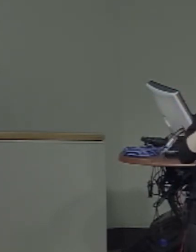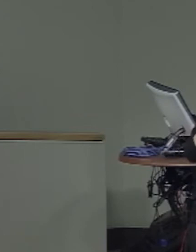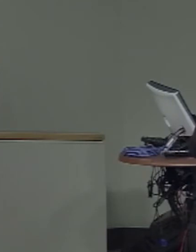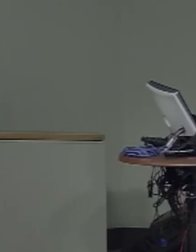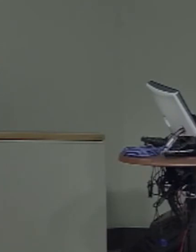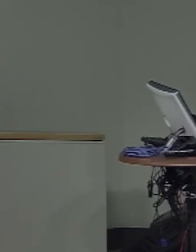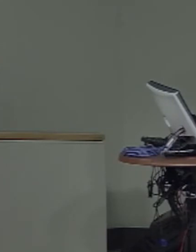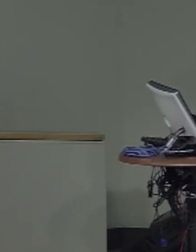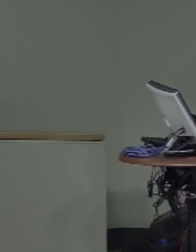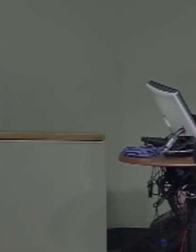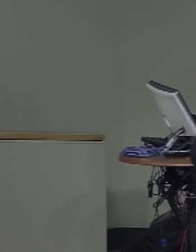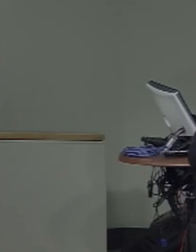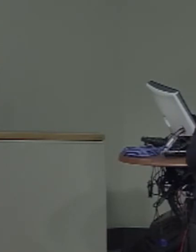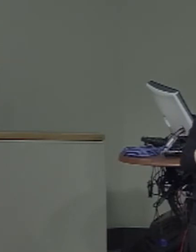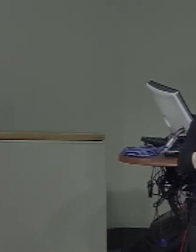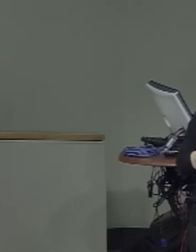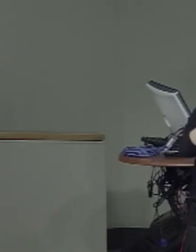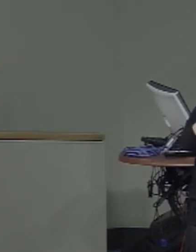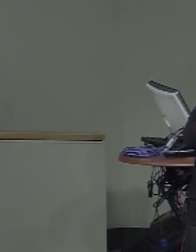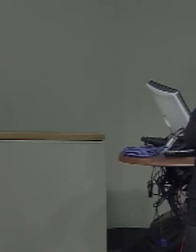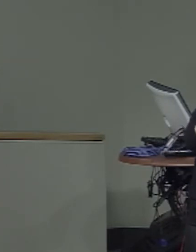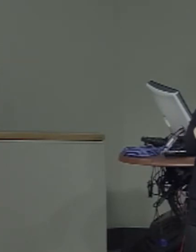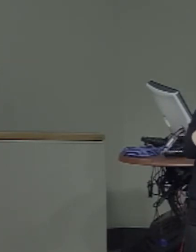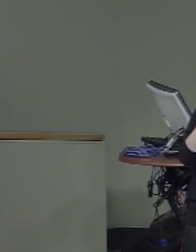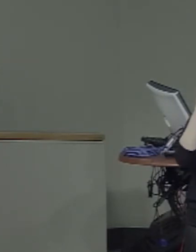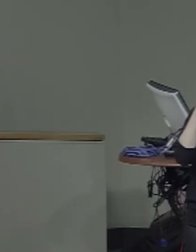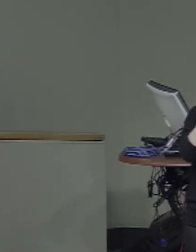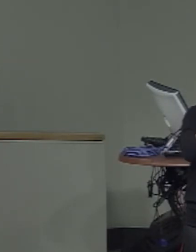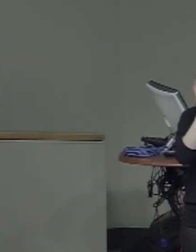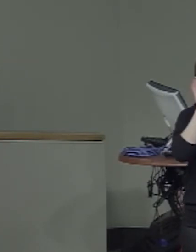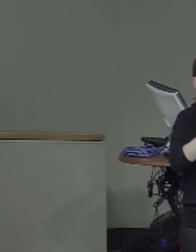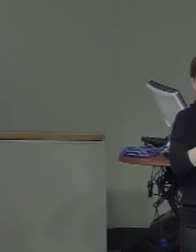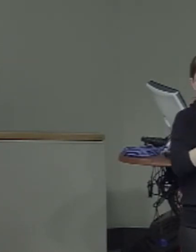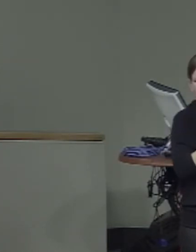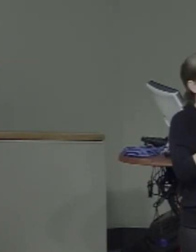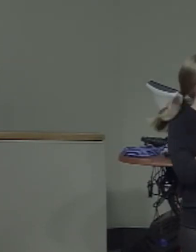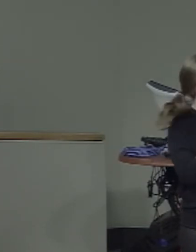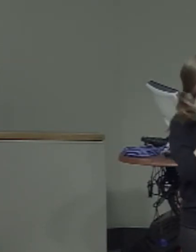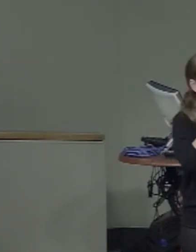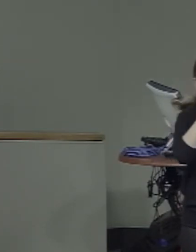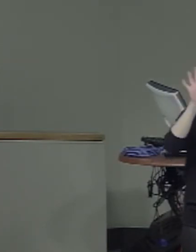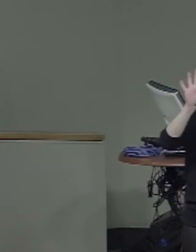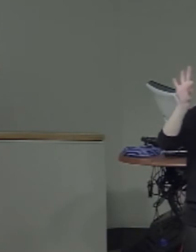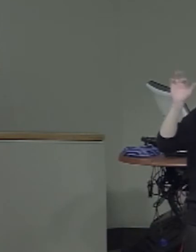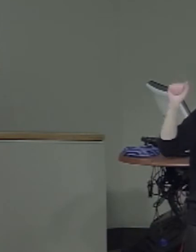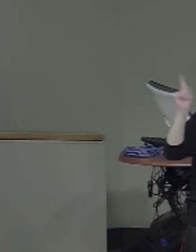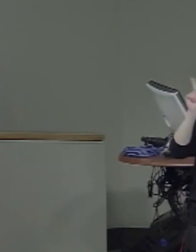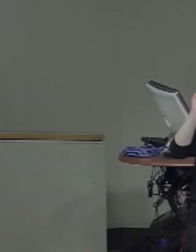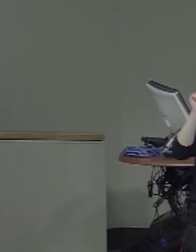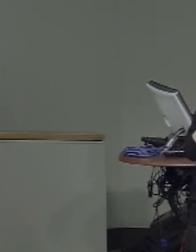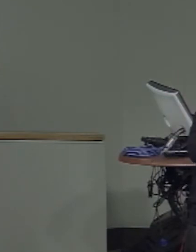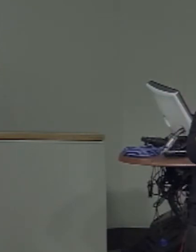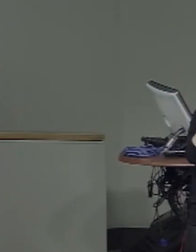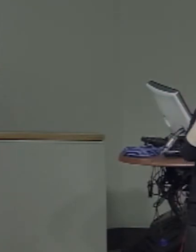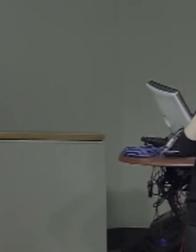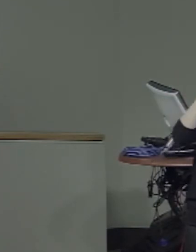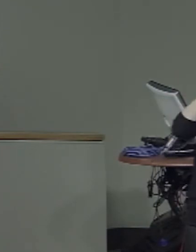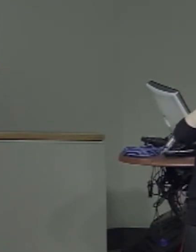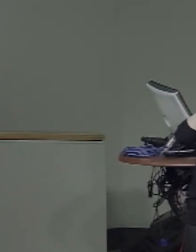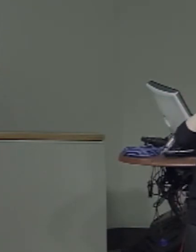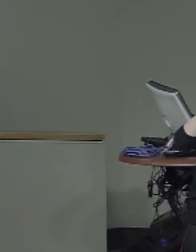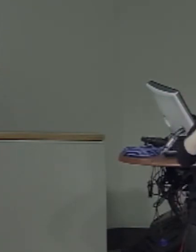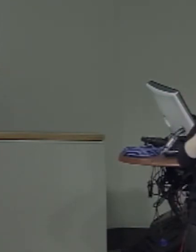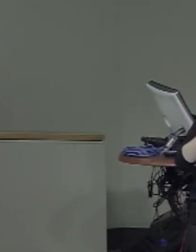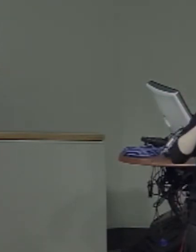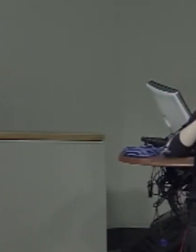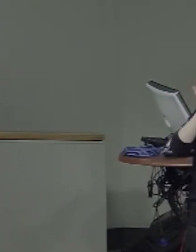this is a functional imaging data, identifying it in the right hemisphere in